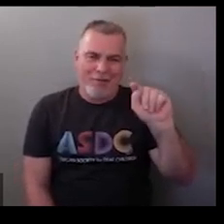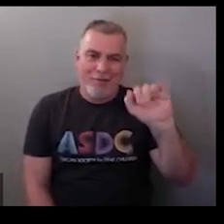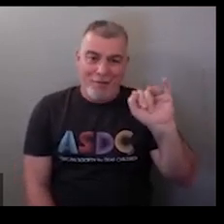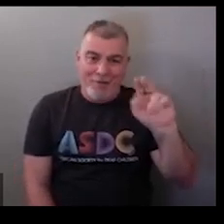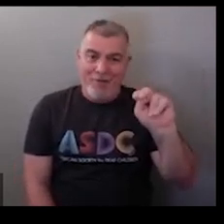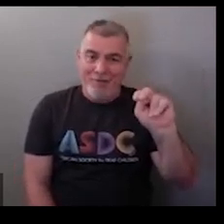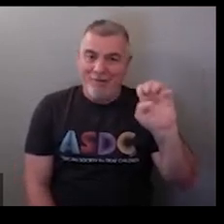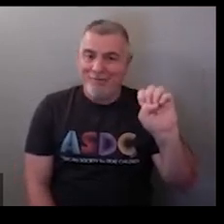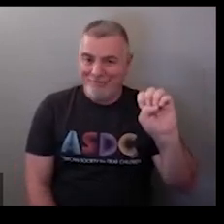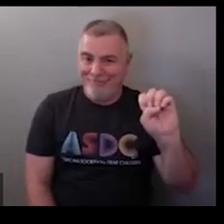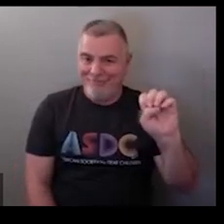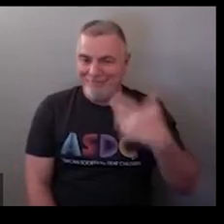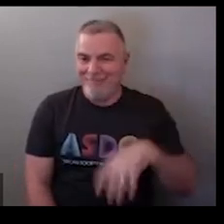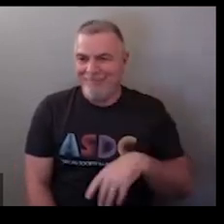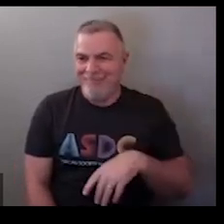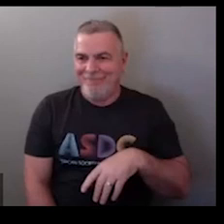quarantine